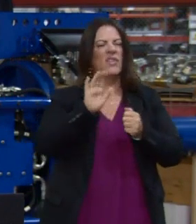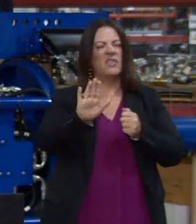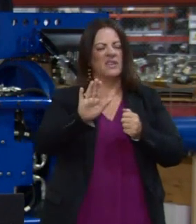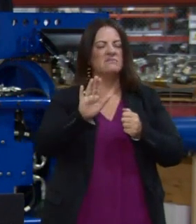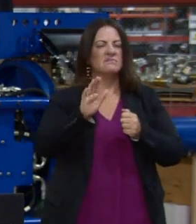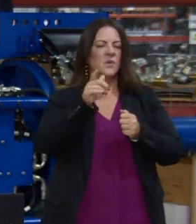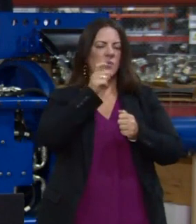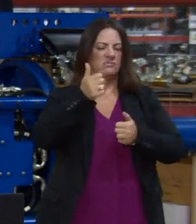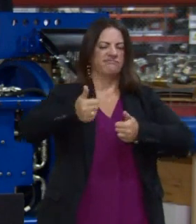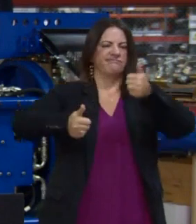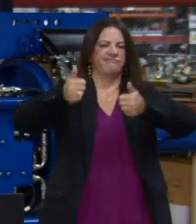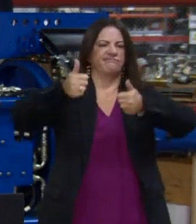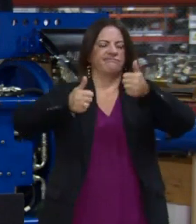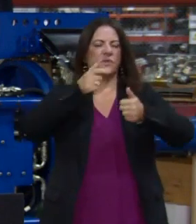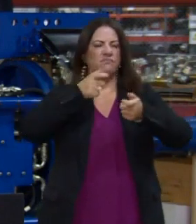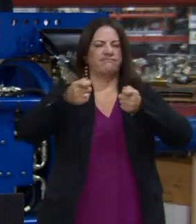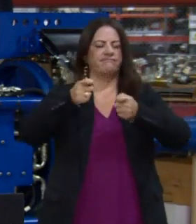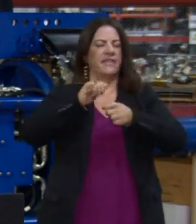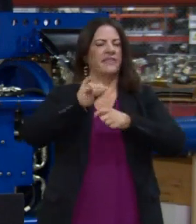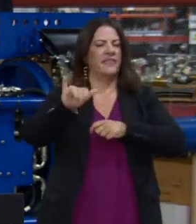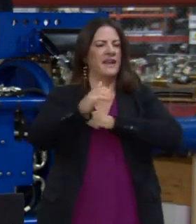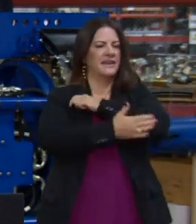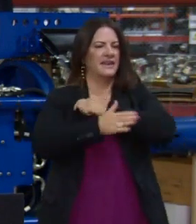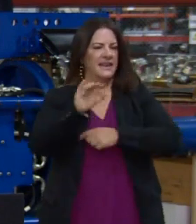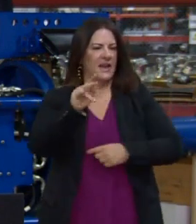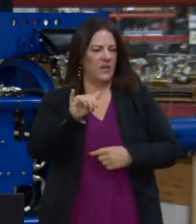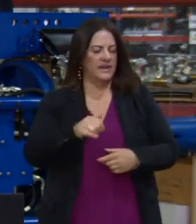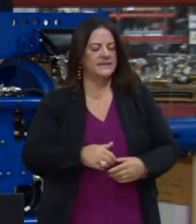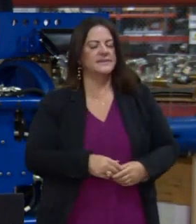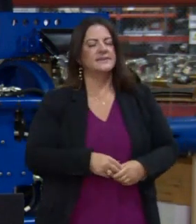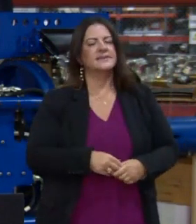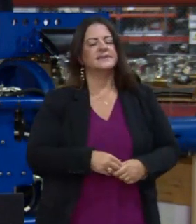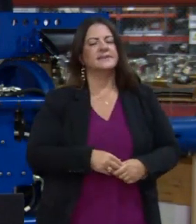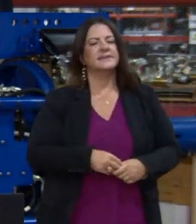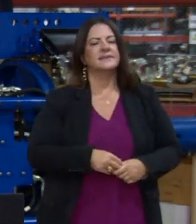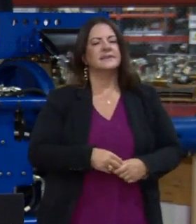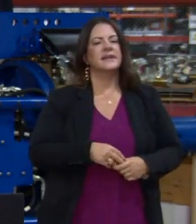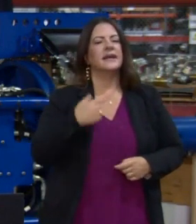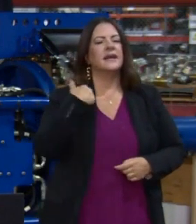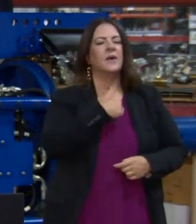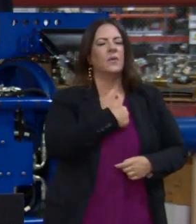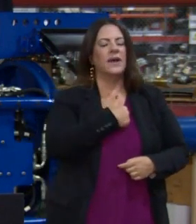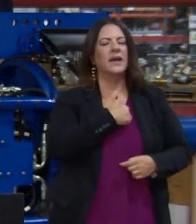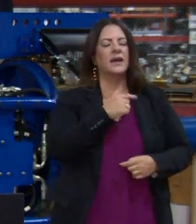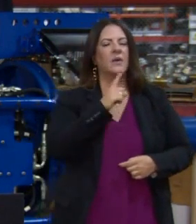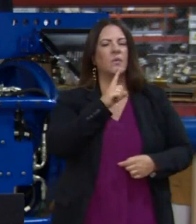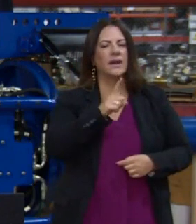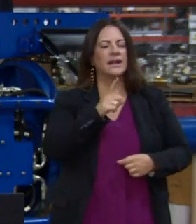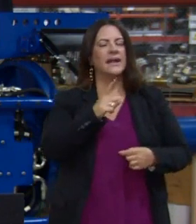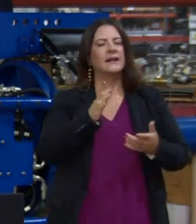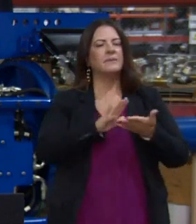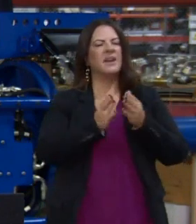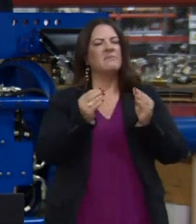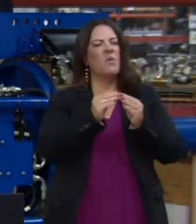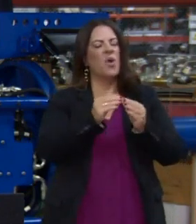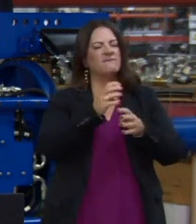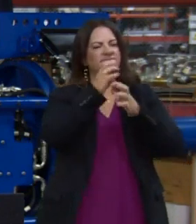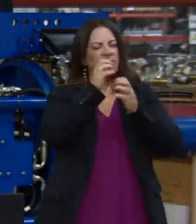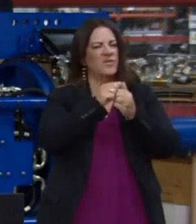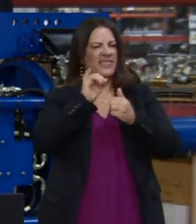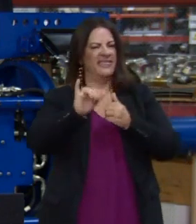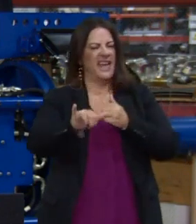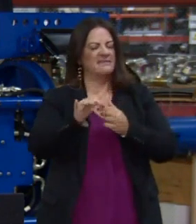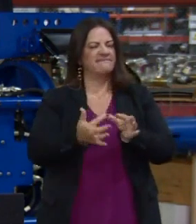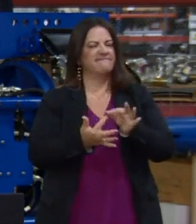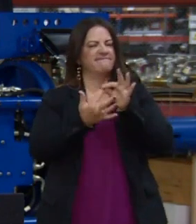advising them to pull back and once again re-institute their stay-at-home orders. We have been working with county